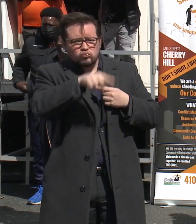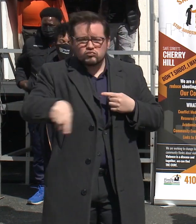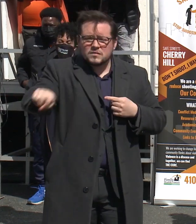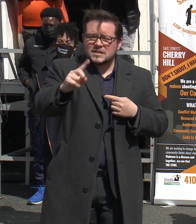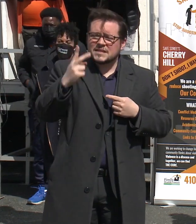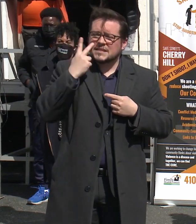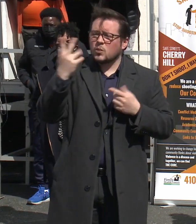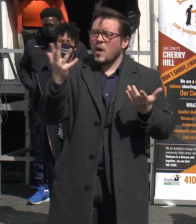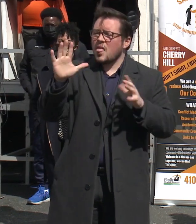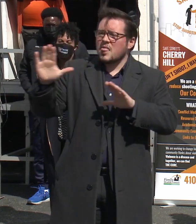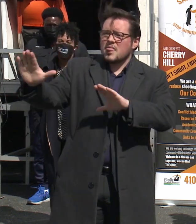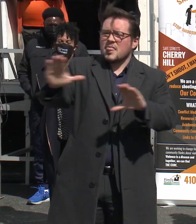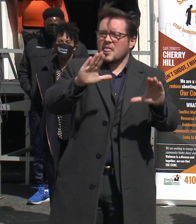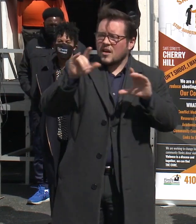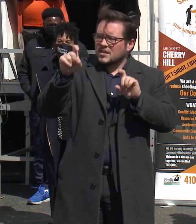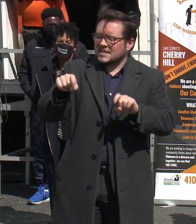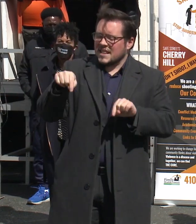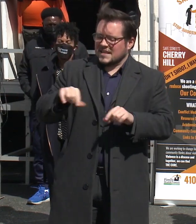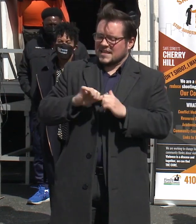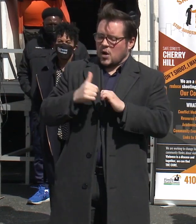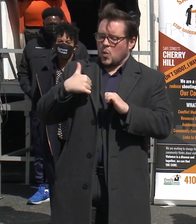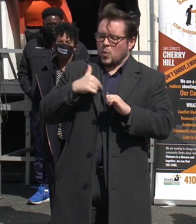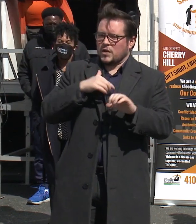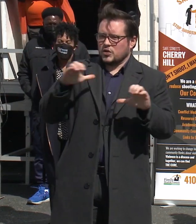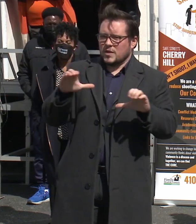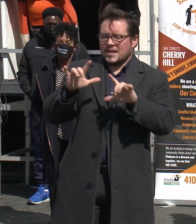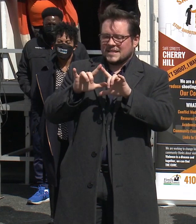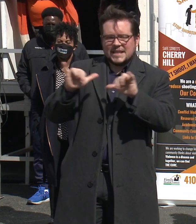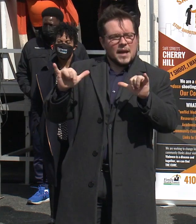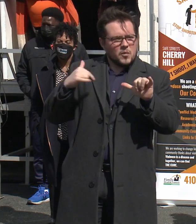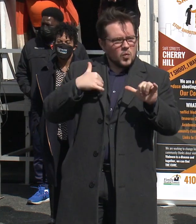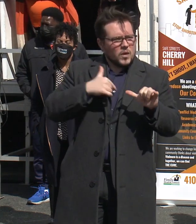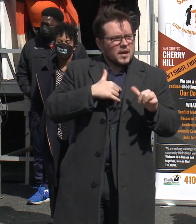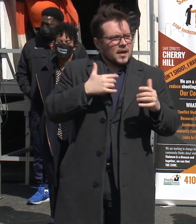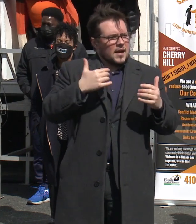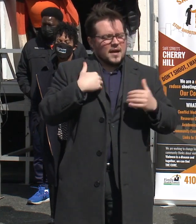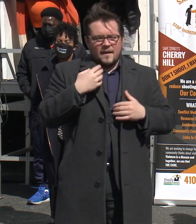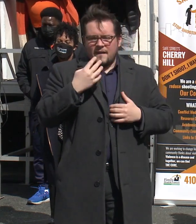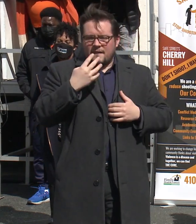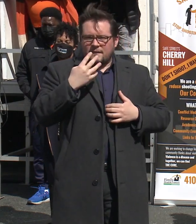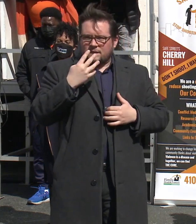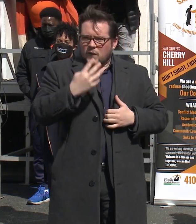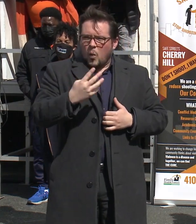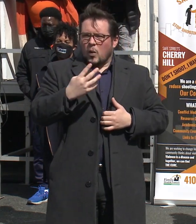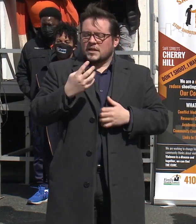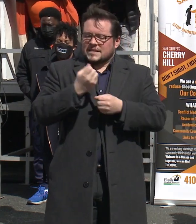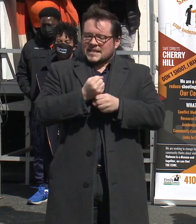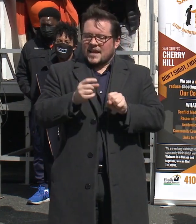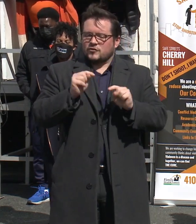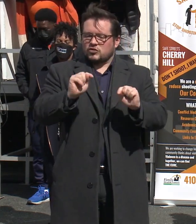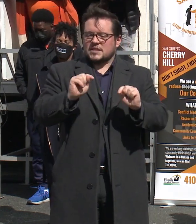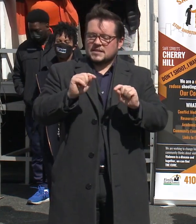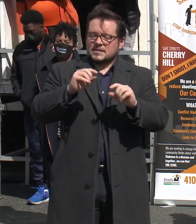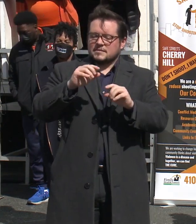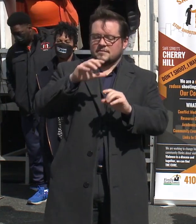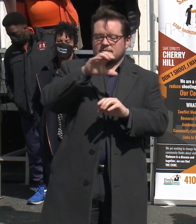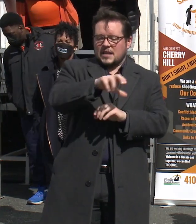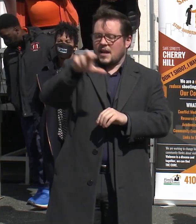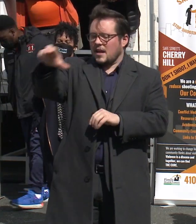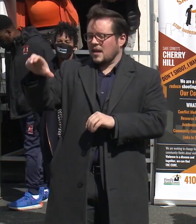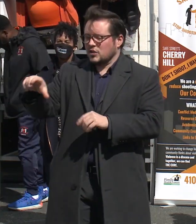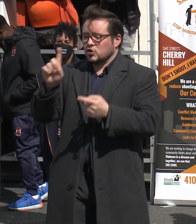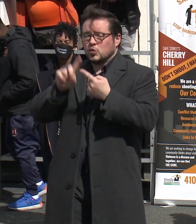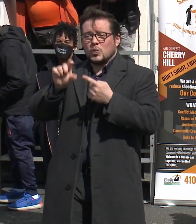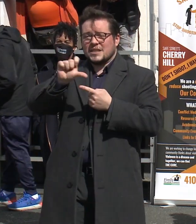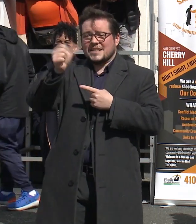what their needs are, this is how we do it. The same way that we went from having four Safe Street sites to ten, the city had to make investments